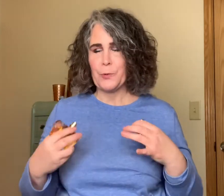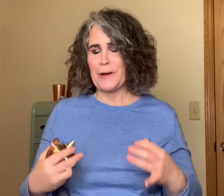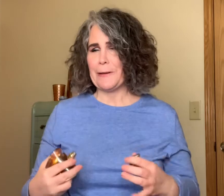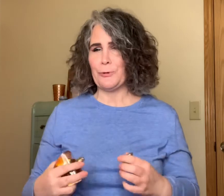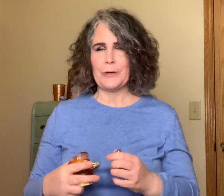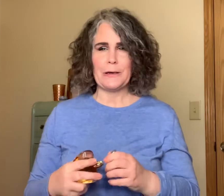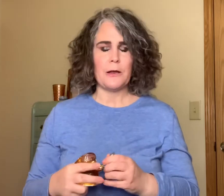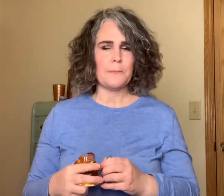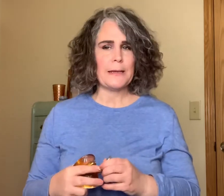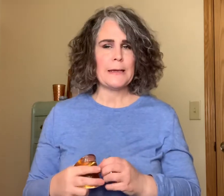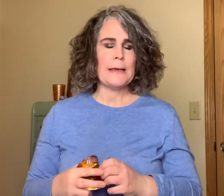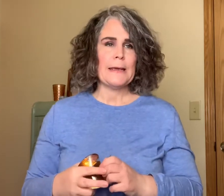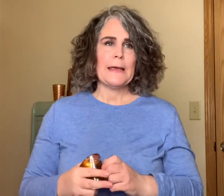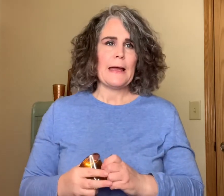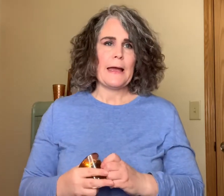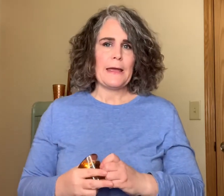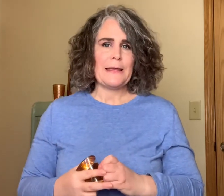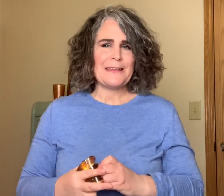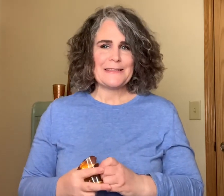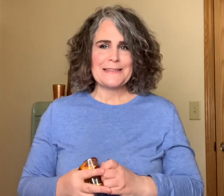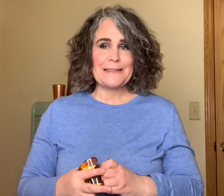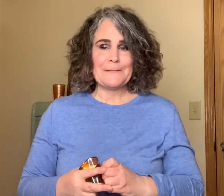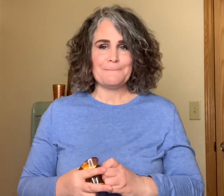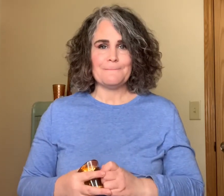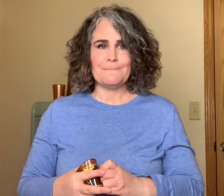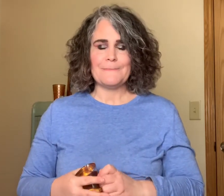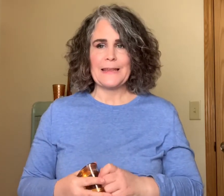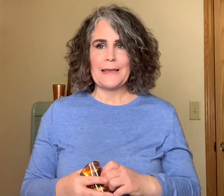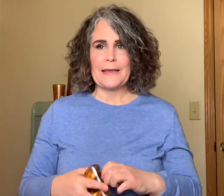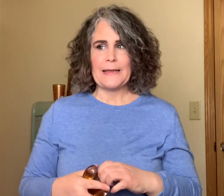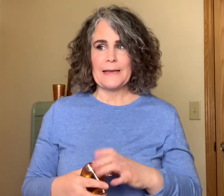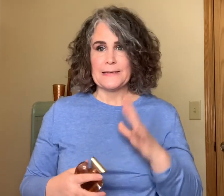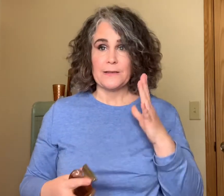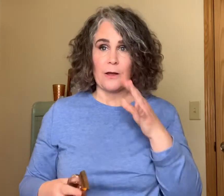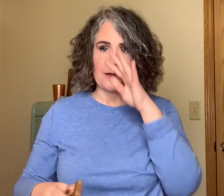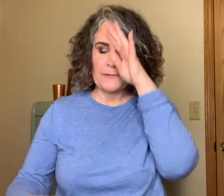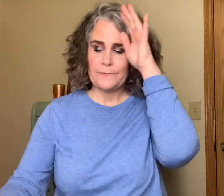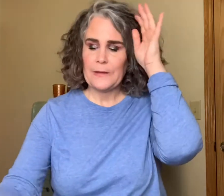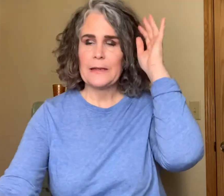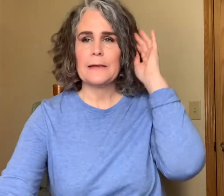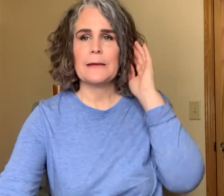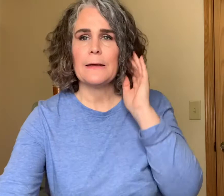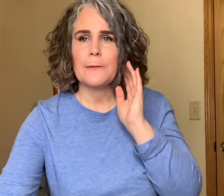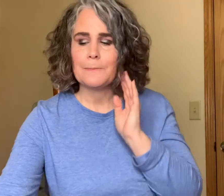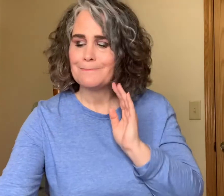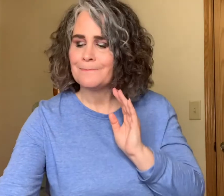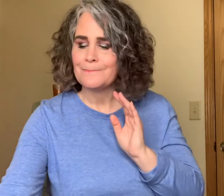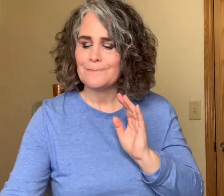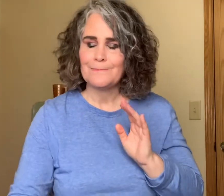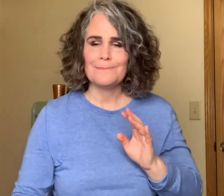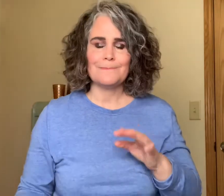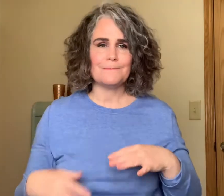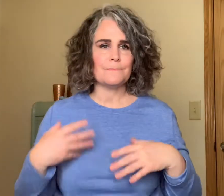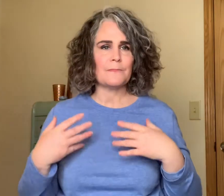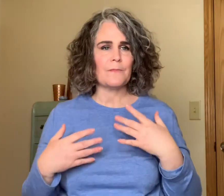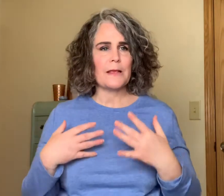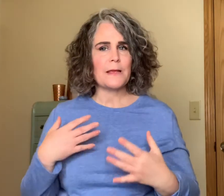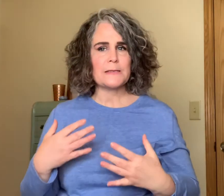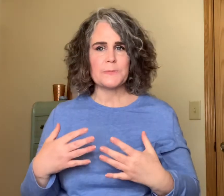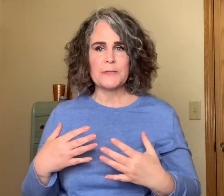when I put it on me I it it is not it um it smells